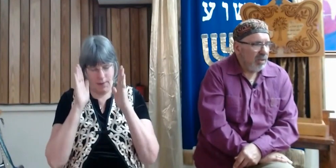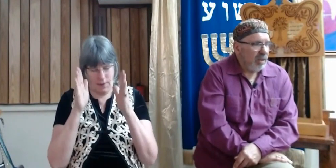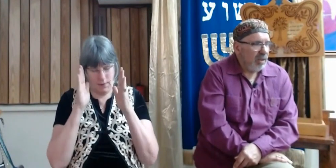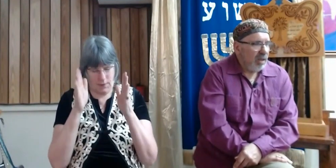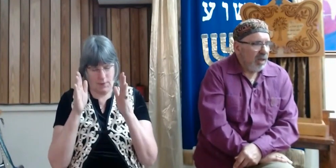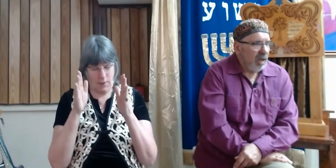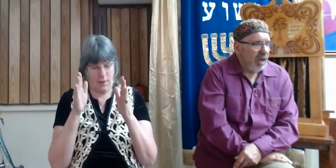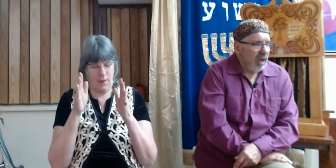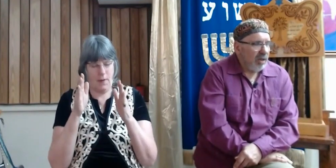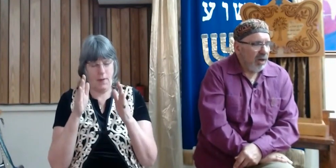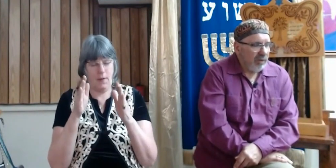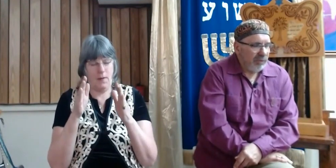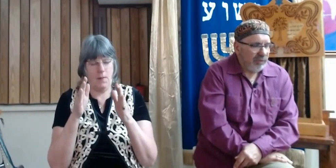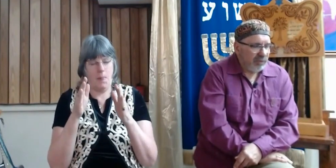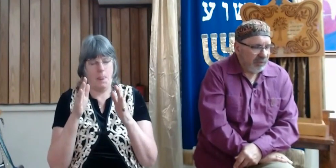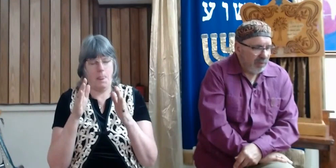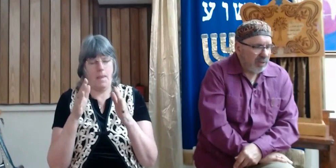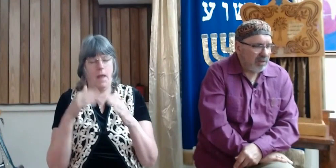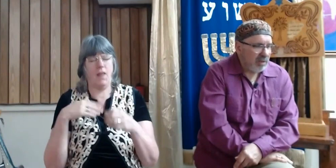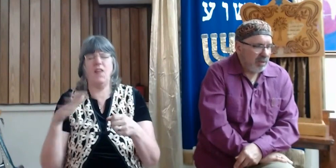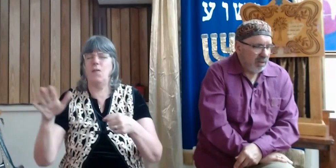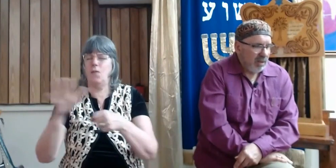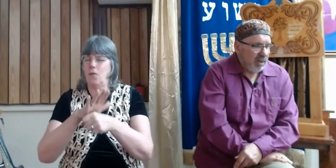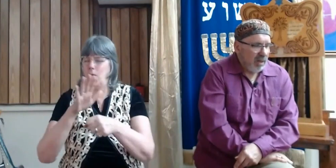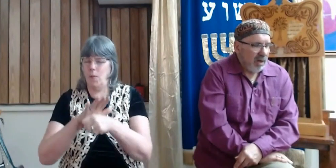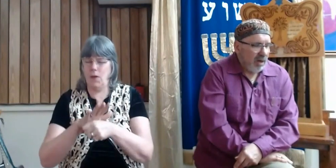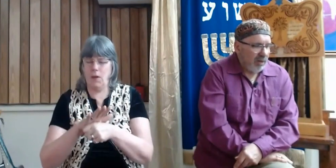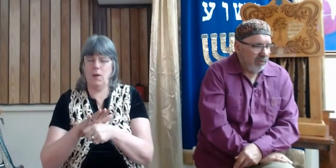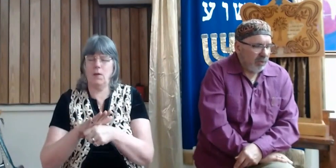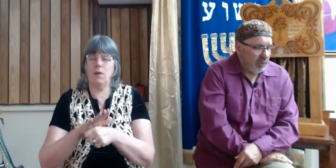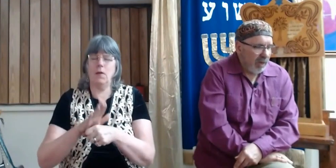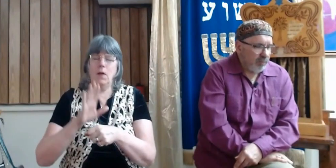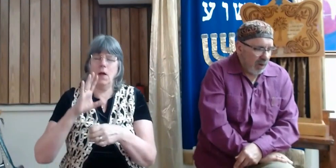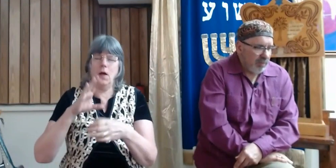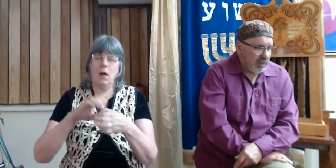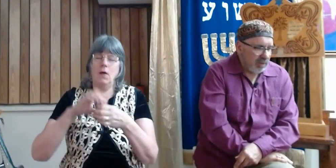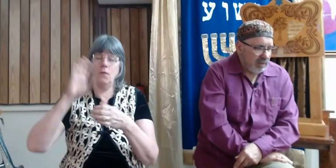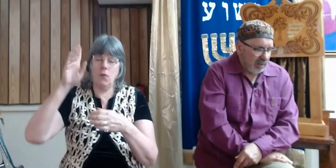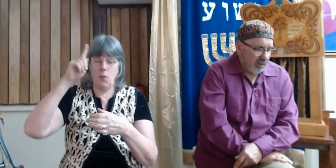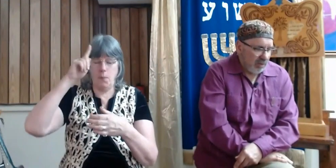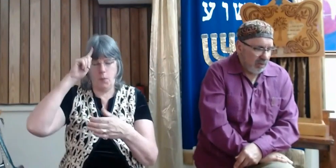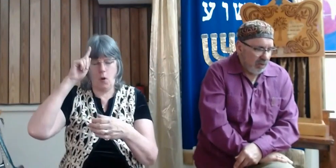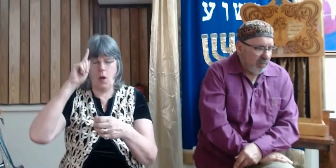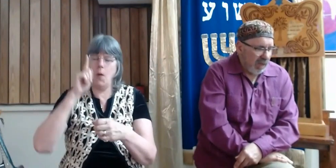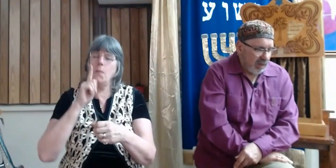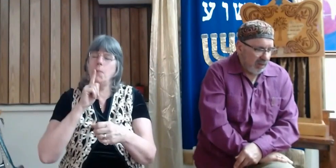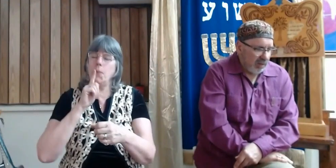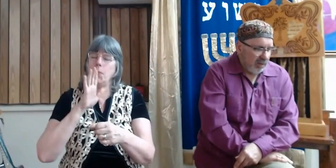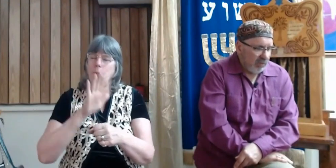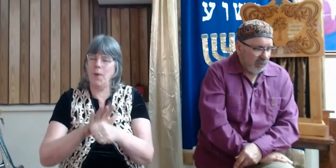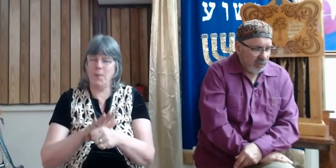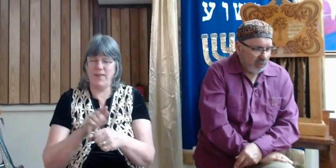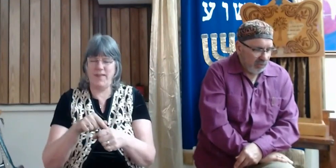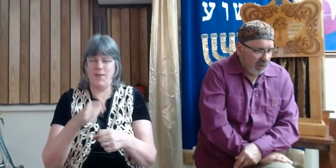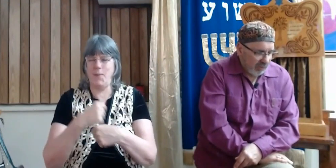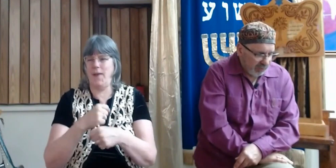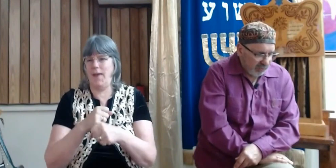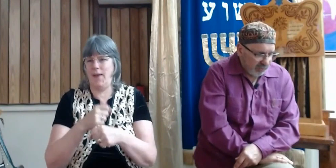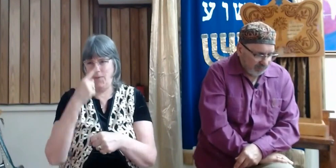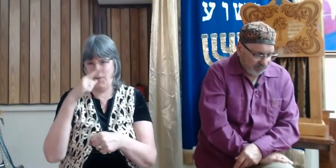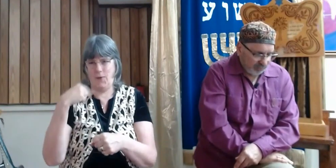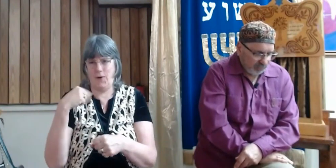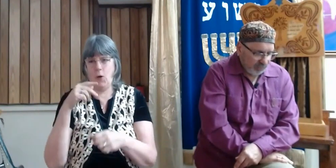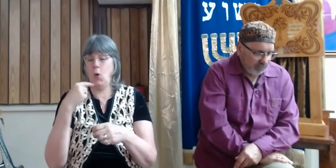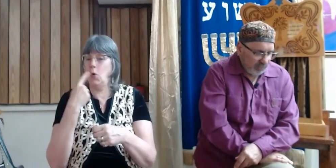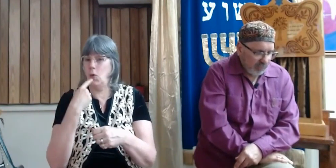and of the fulfillment of the great promises you made for those who love